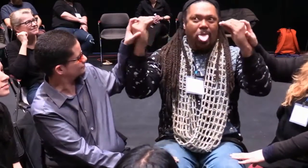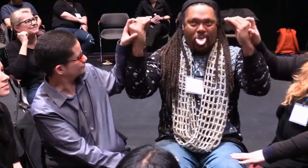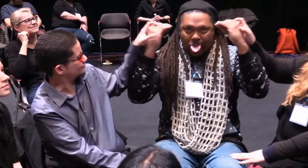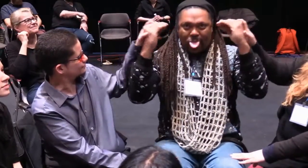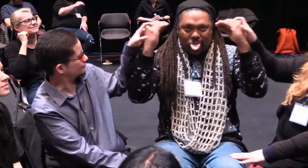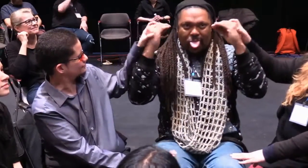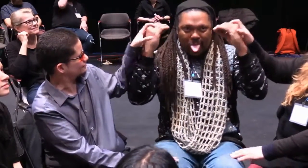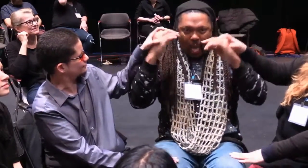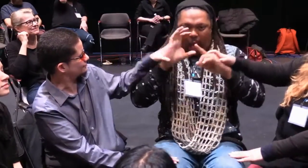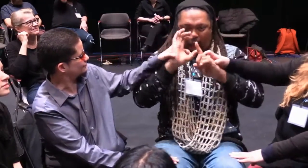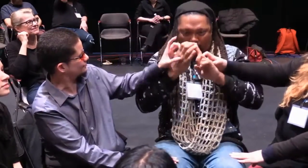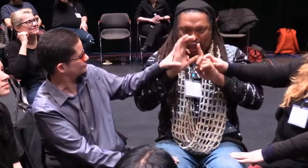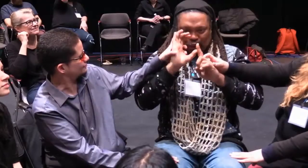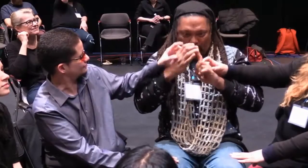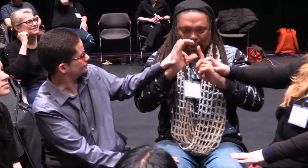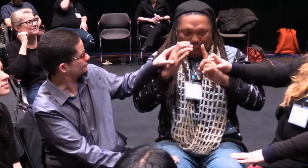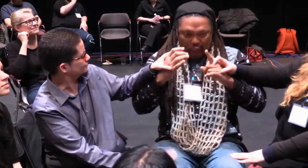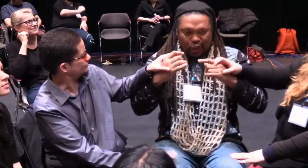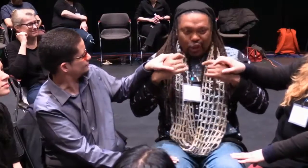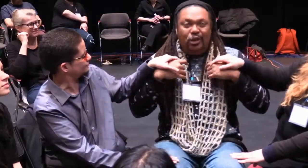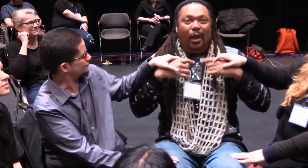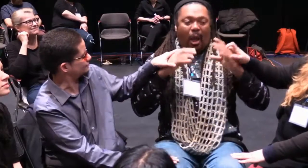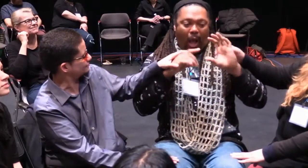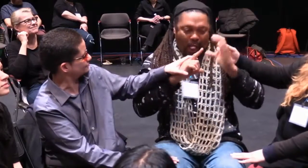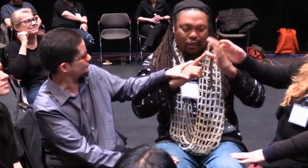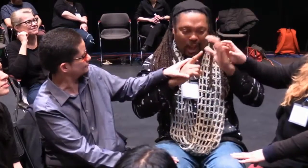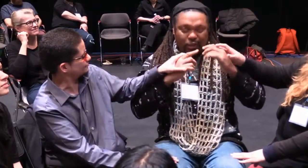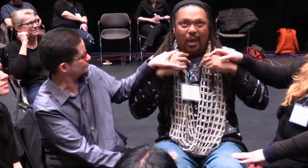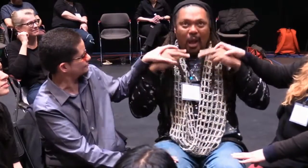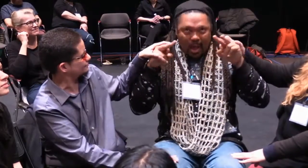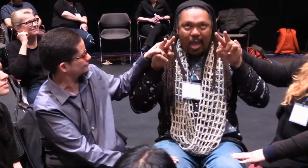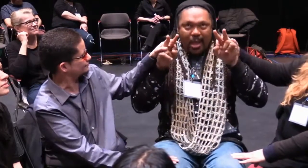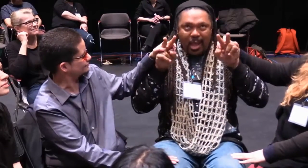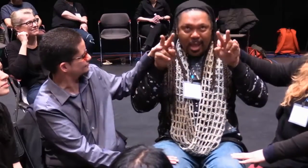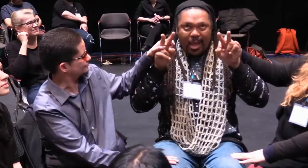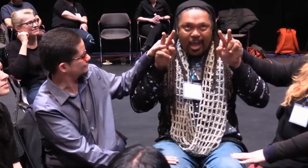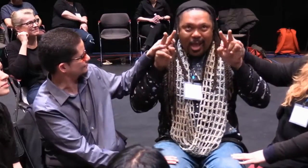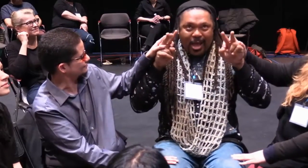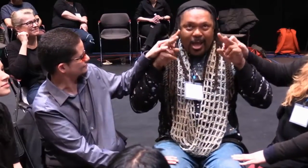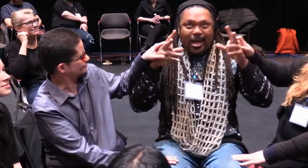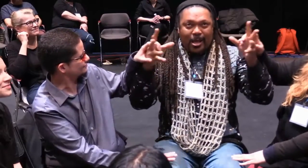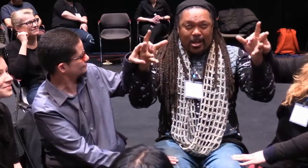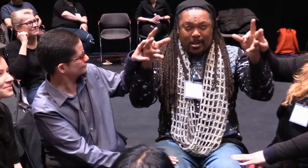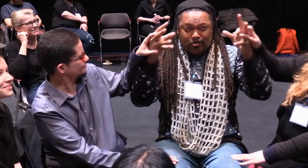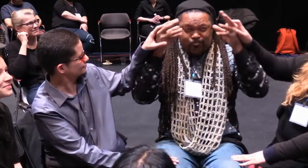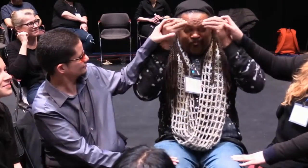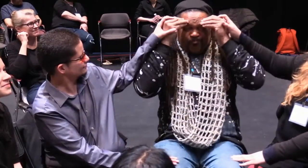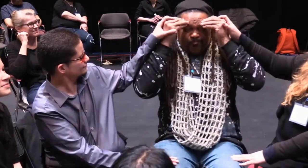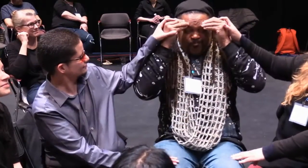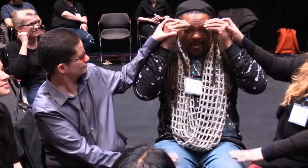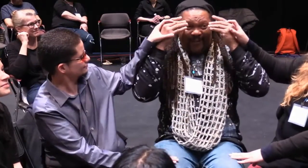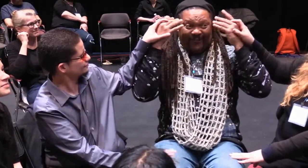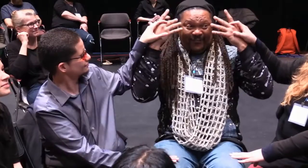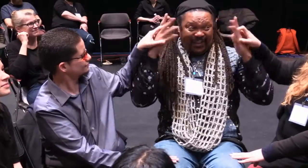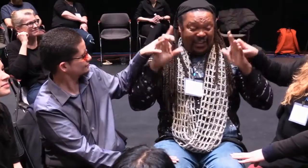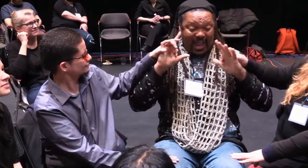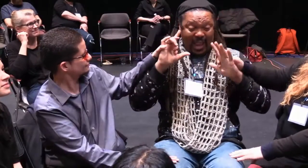because that's how I was raised to